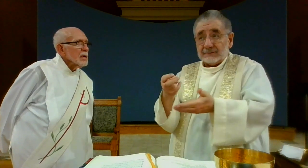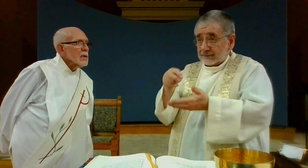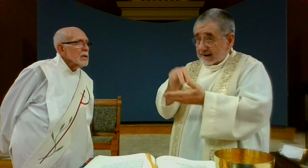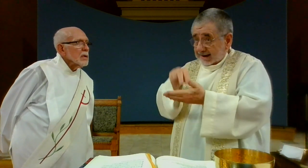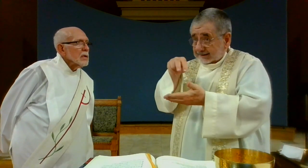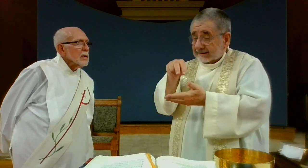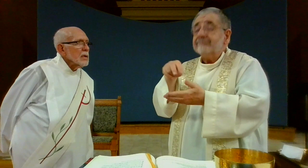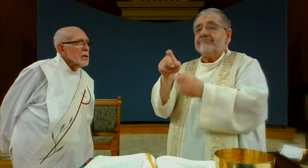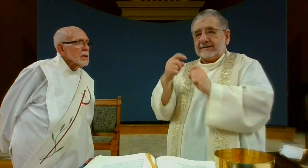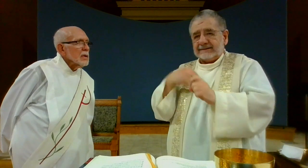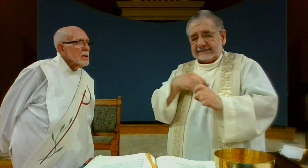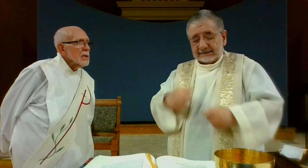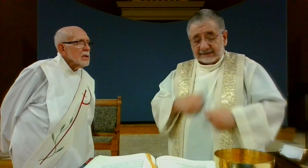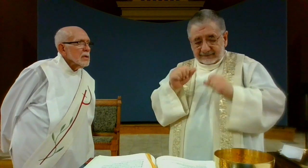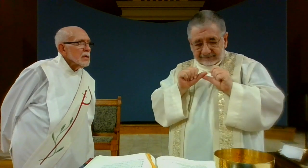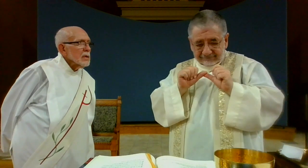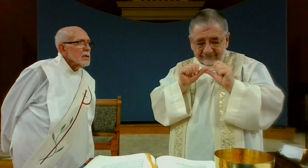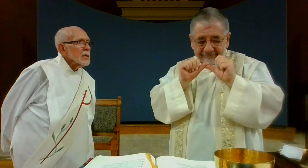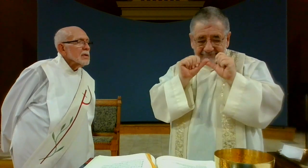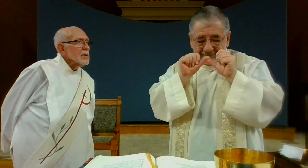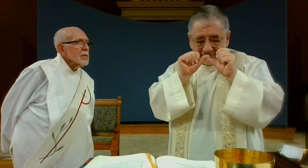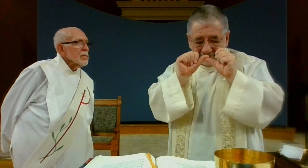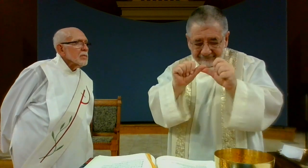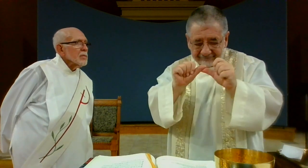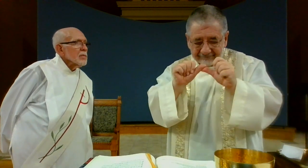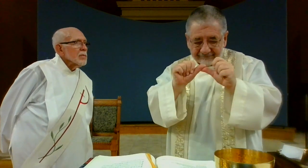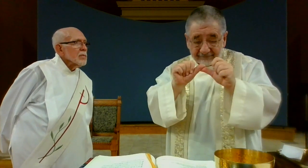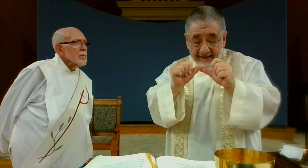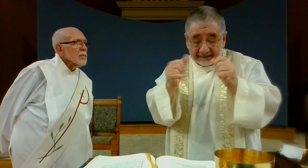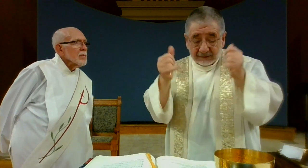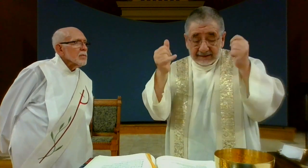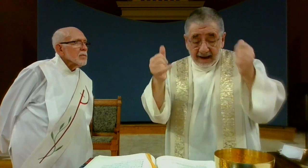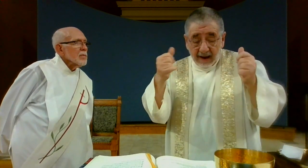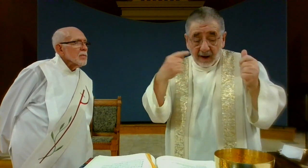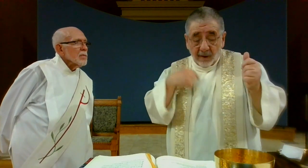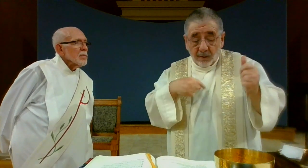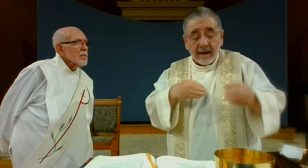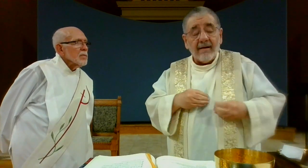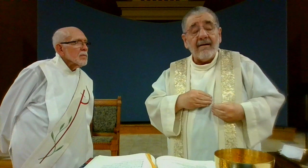our death. And by rising, restored our life. Therefore,